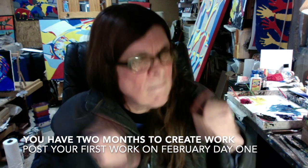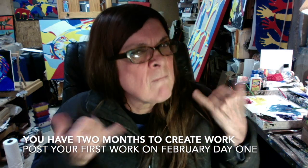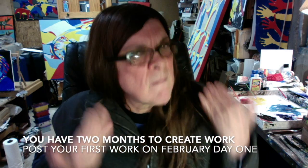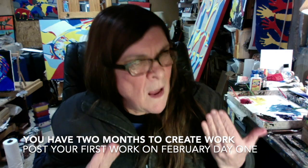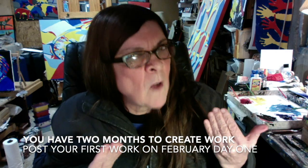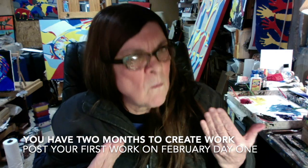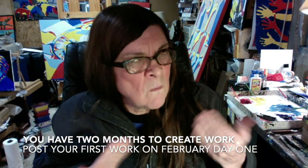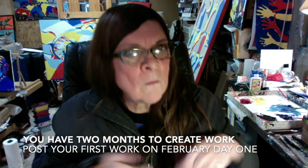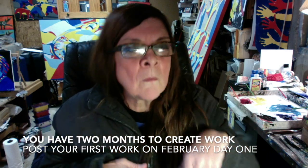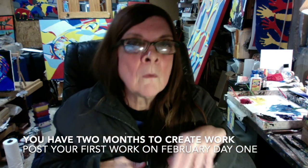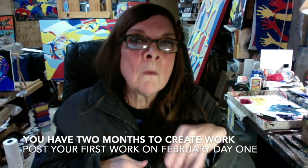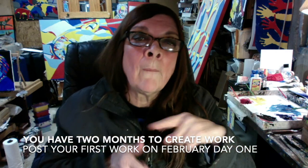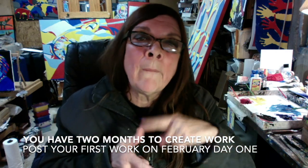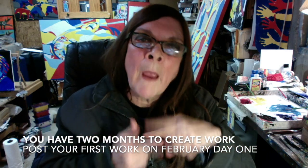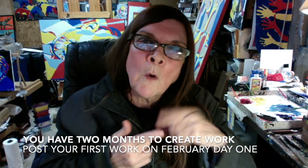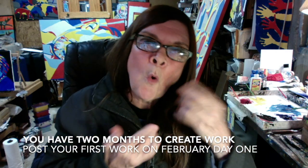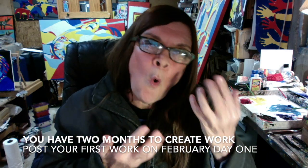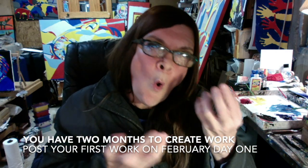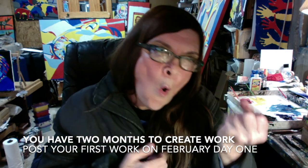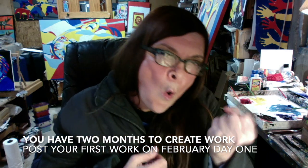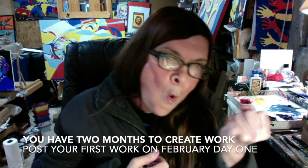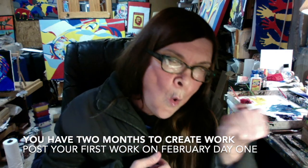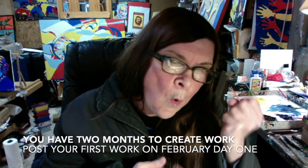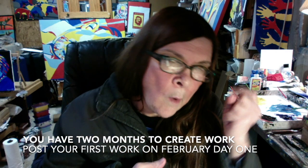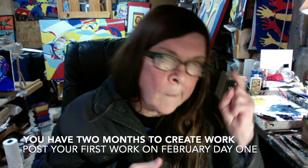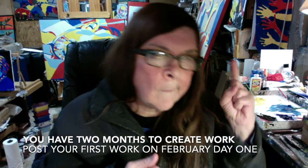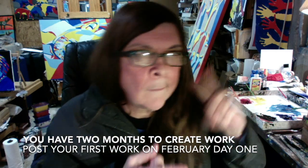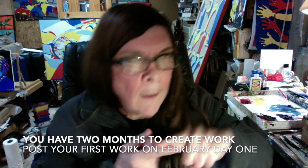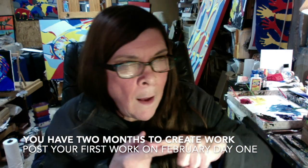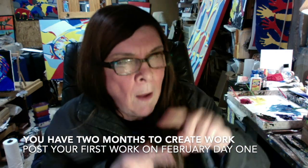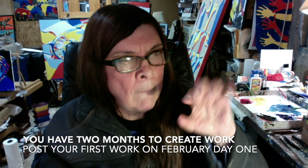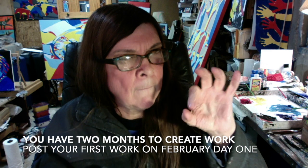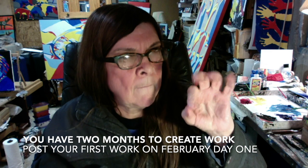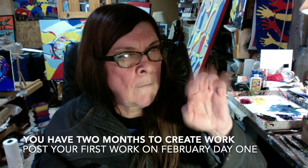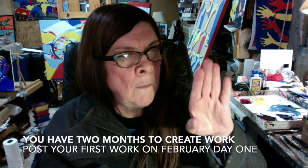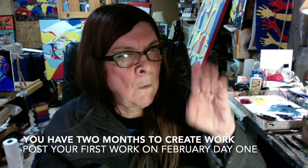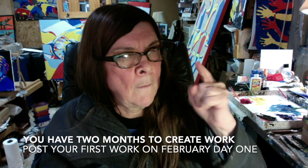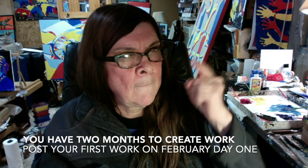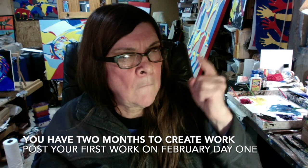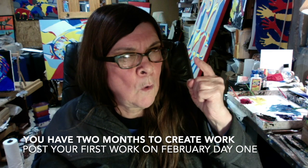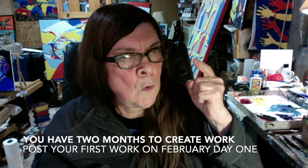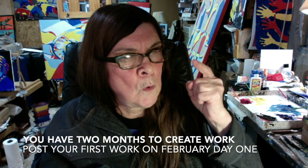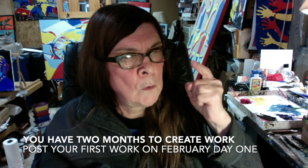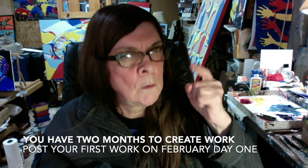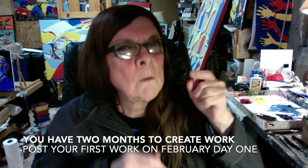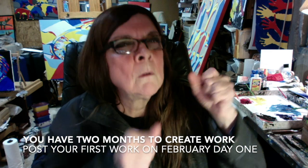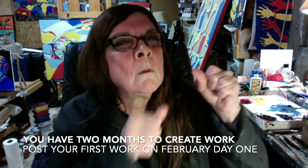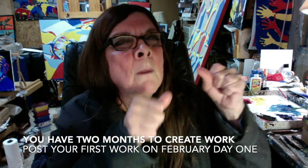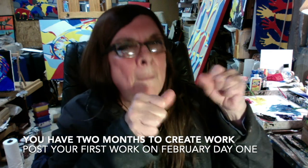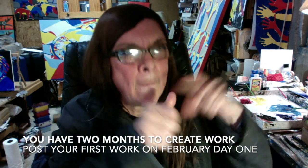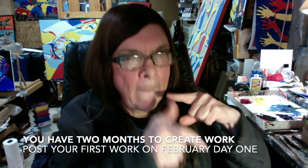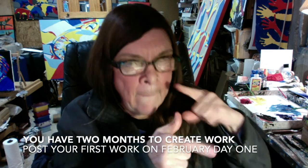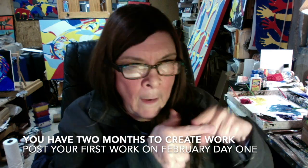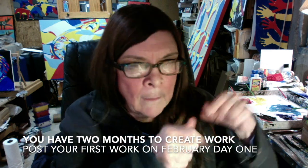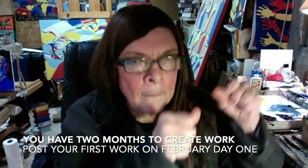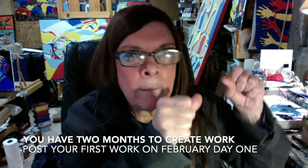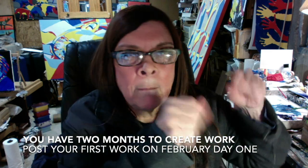well. And you're going to pour the orange mixture and flatten it out. You're going